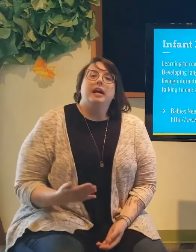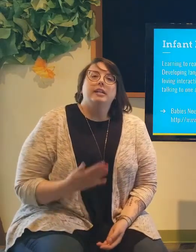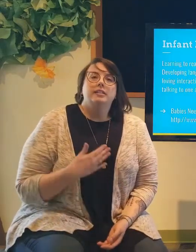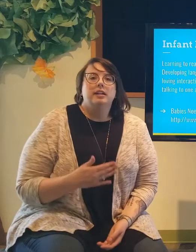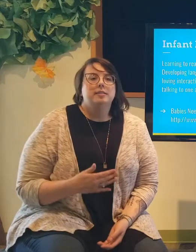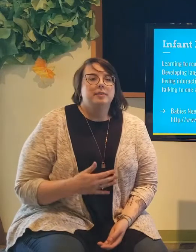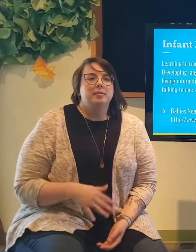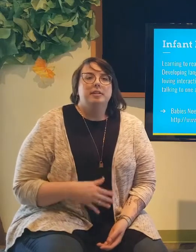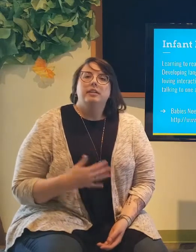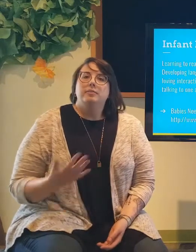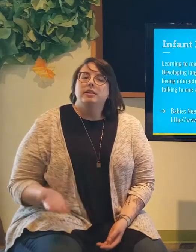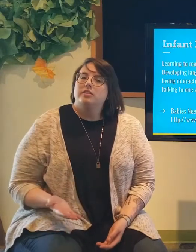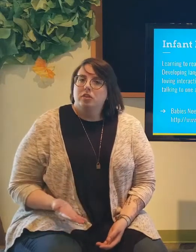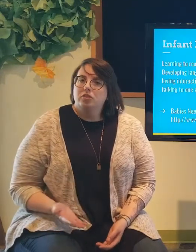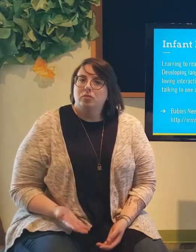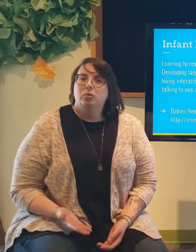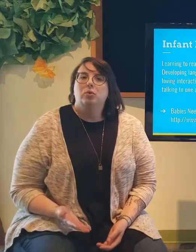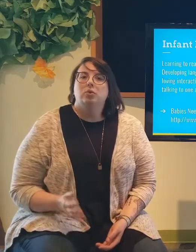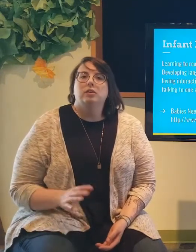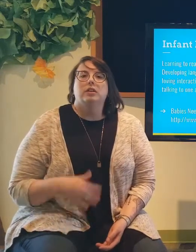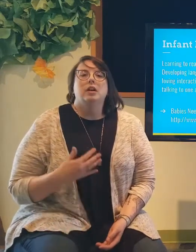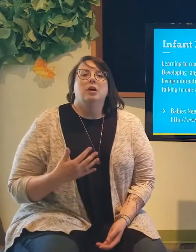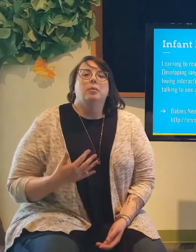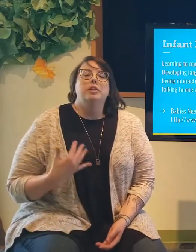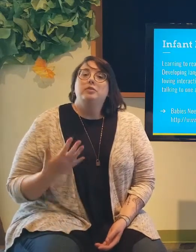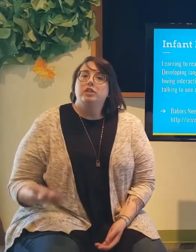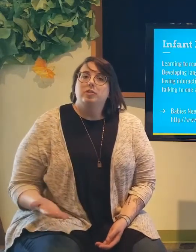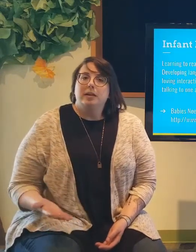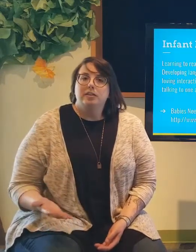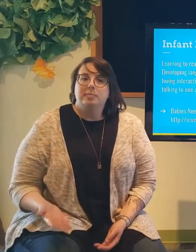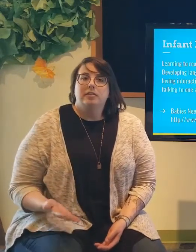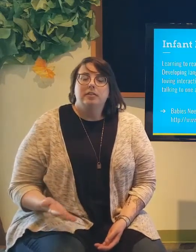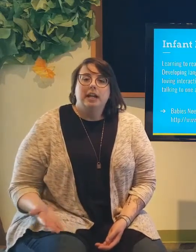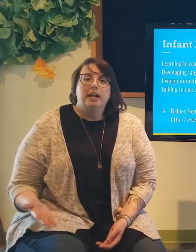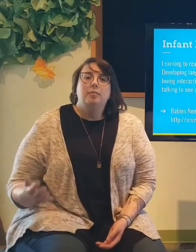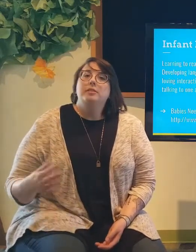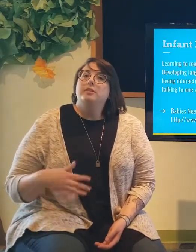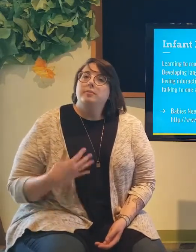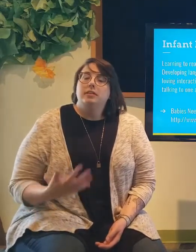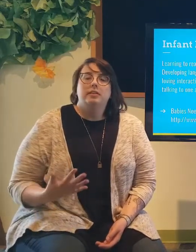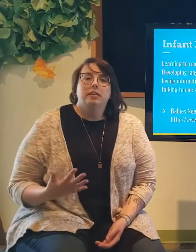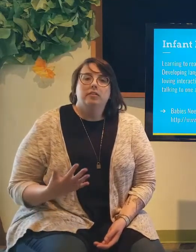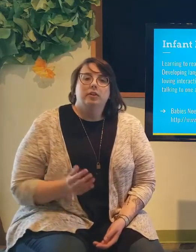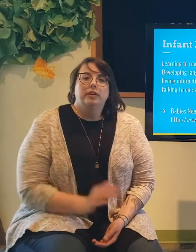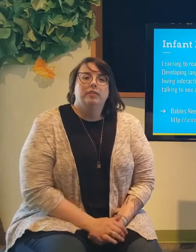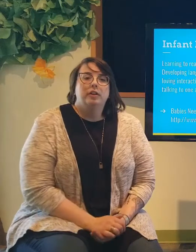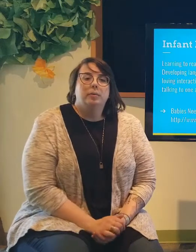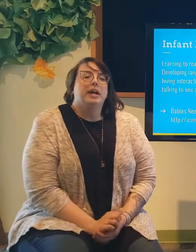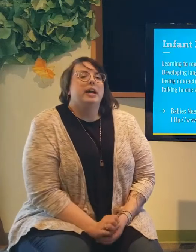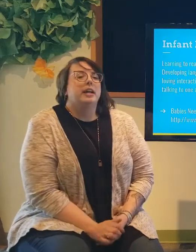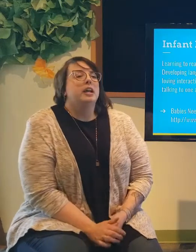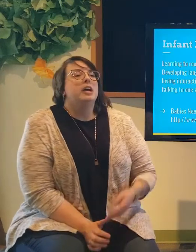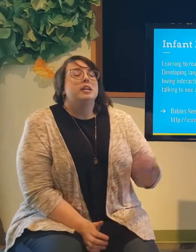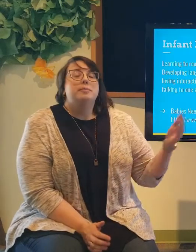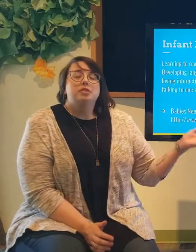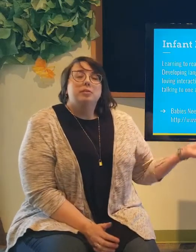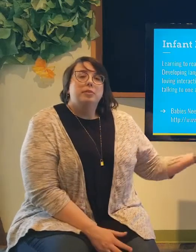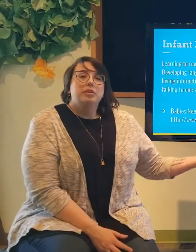It's not something that begins when they start school or when you teach them how to spell their name. It's something that they're learning right away. And especially when we